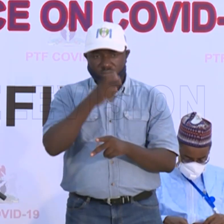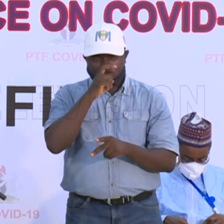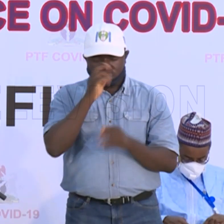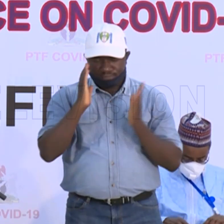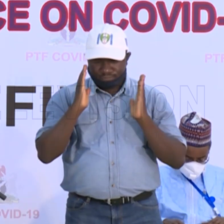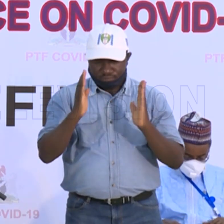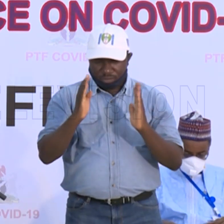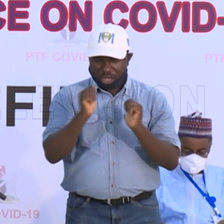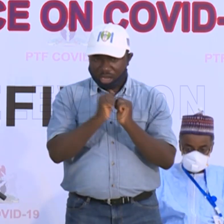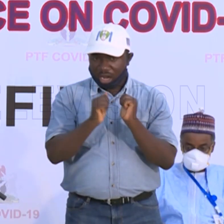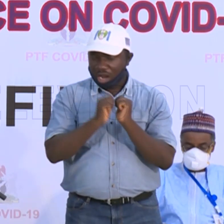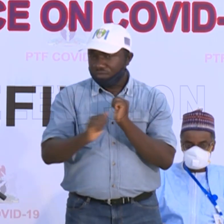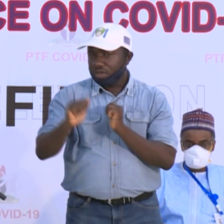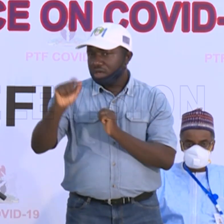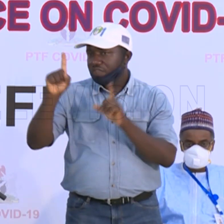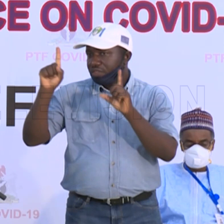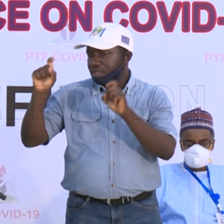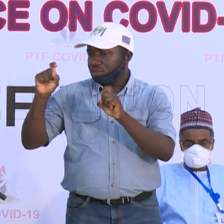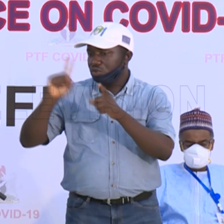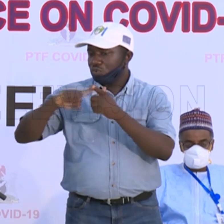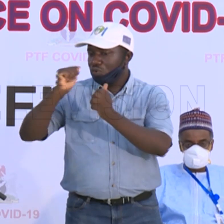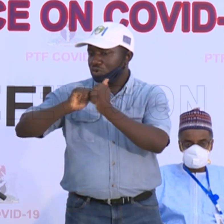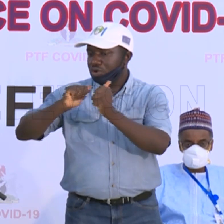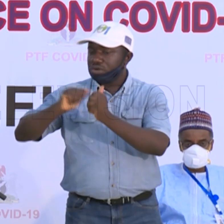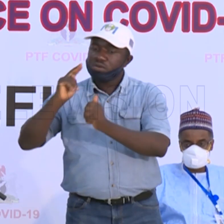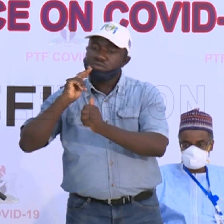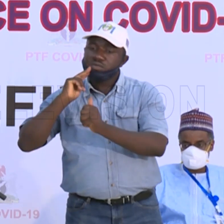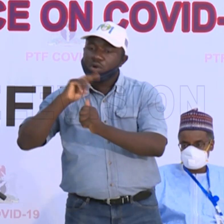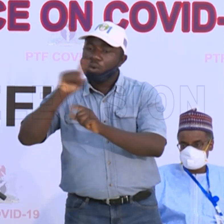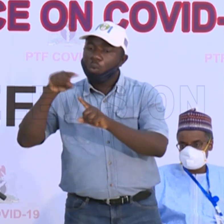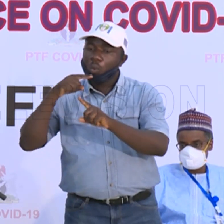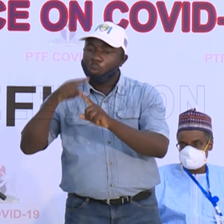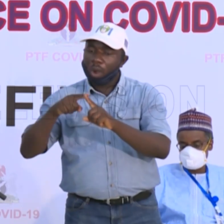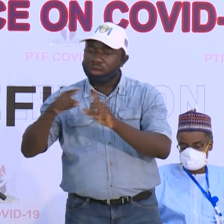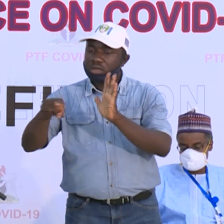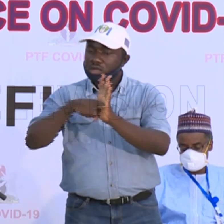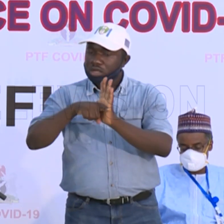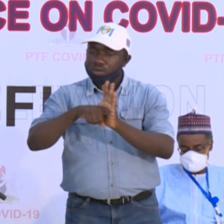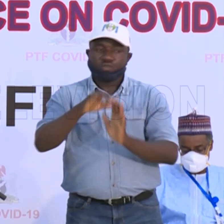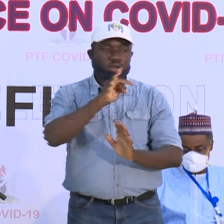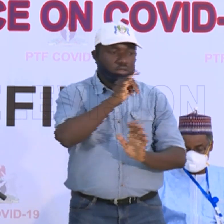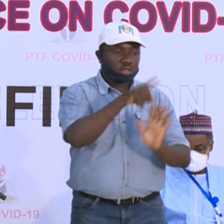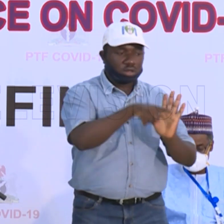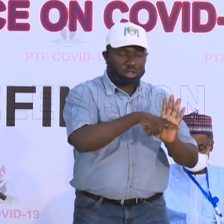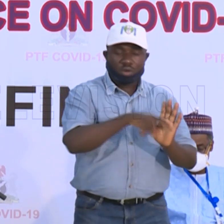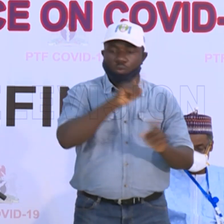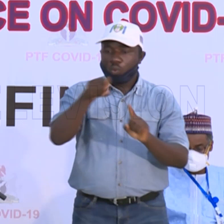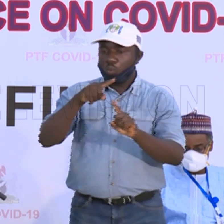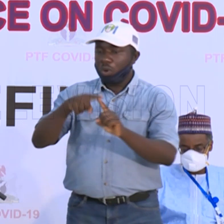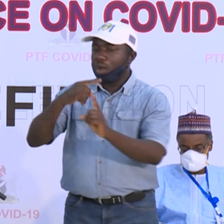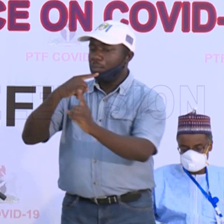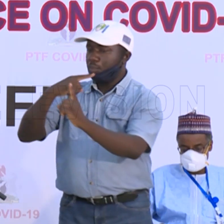every test that we provide to every Nigerian, when it's negative, it's negative. When it's positive, it's positive.